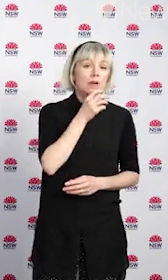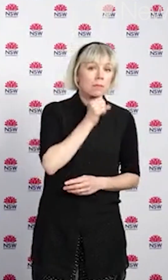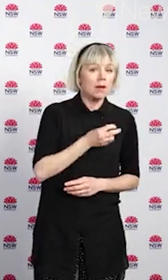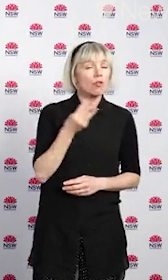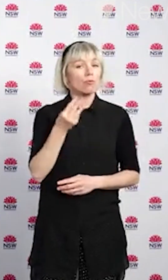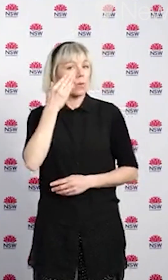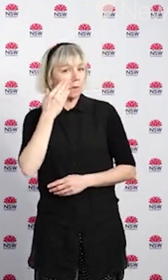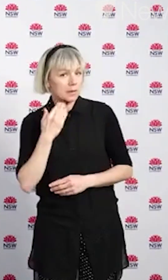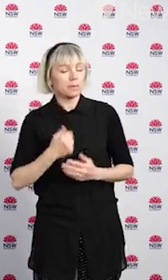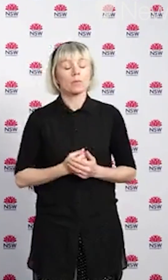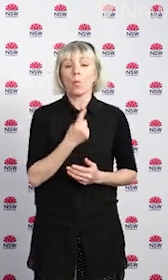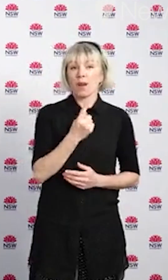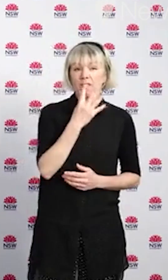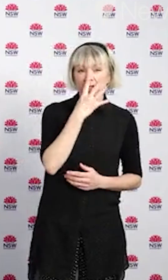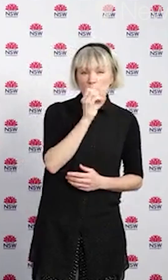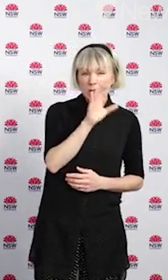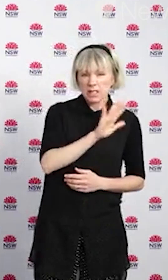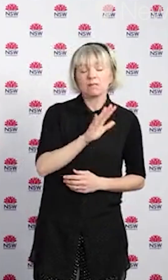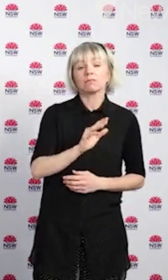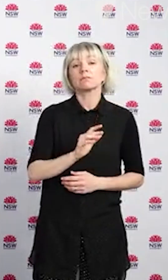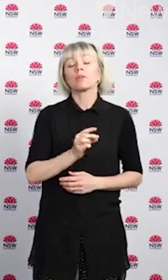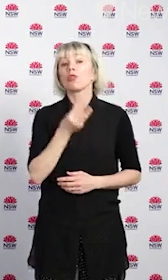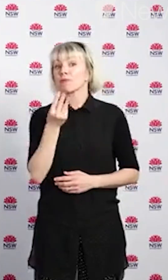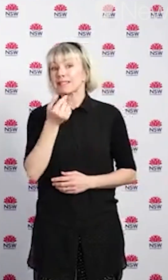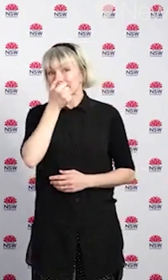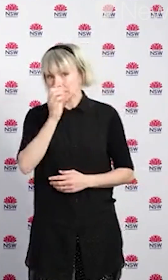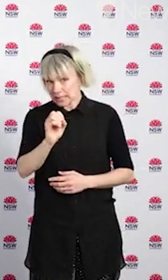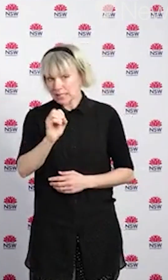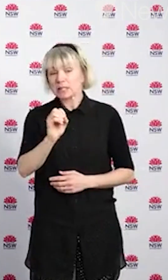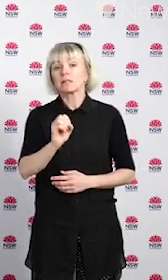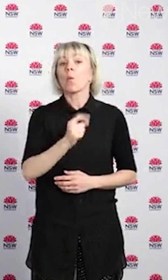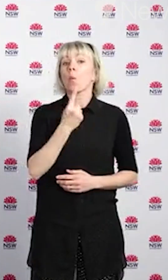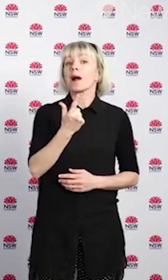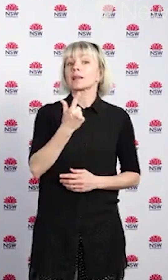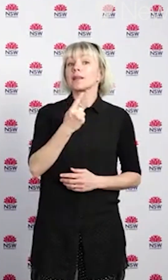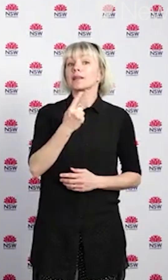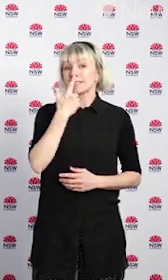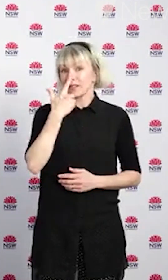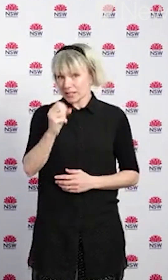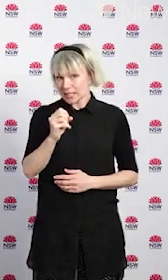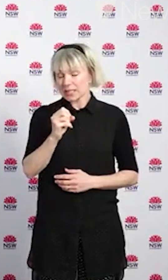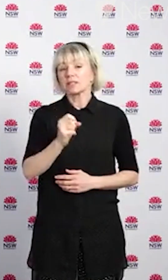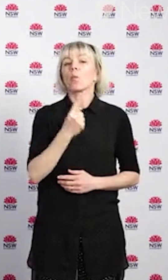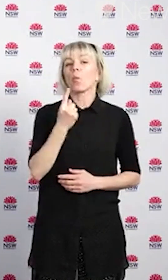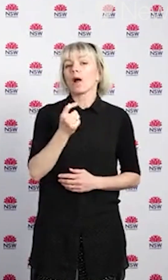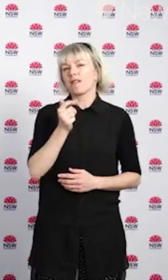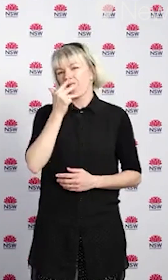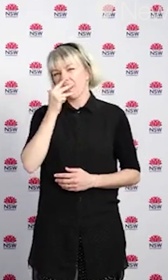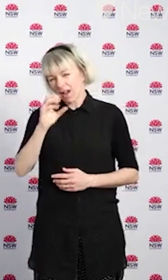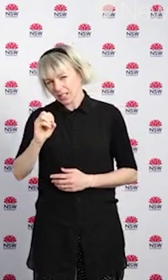person was in their 40s, three people were in their 60s, one person in their 70s and one person in their 90s.